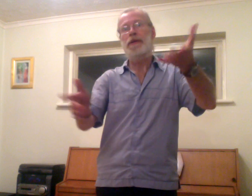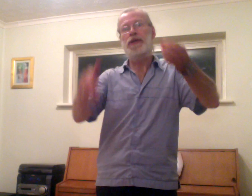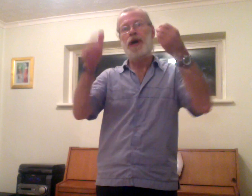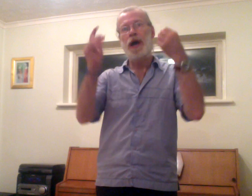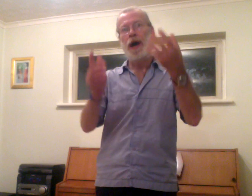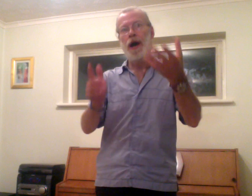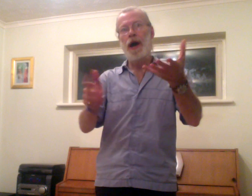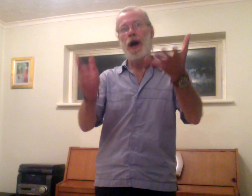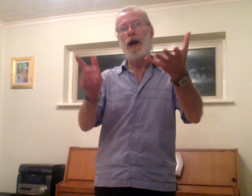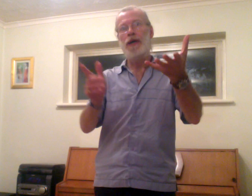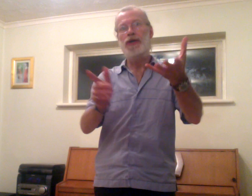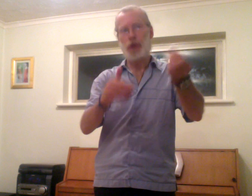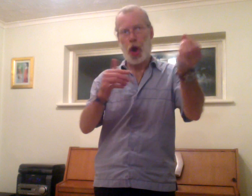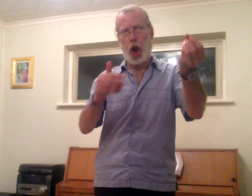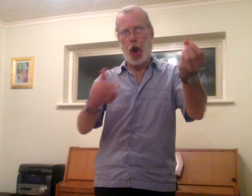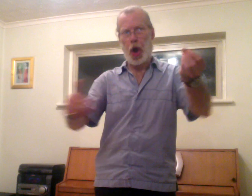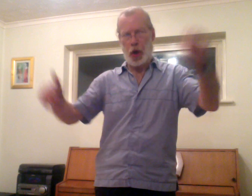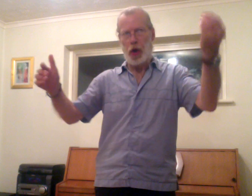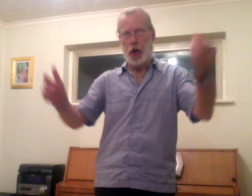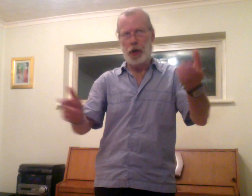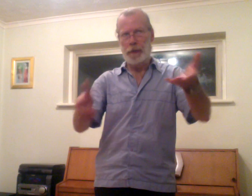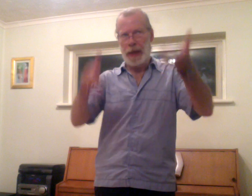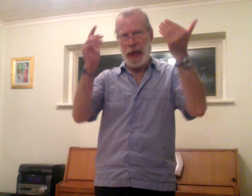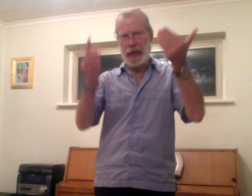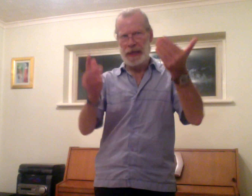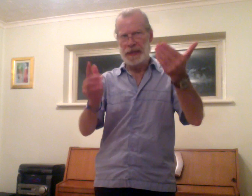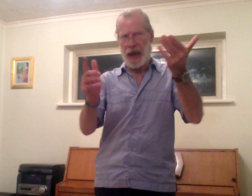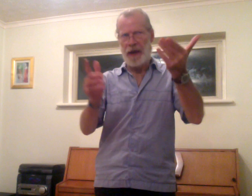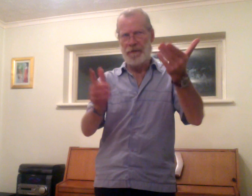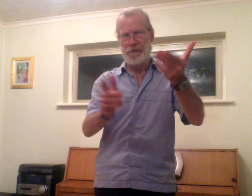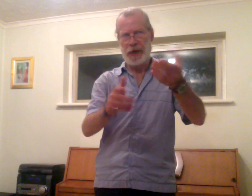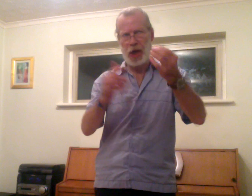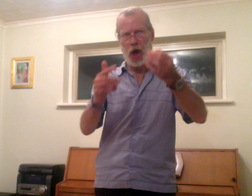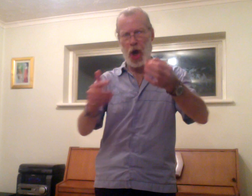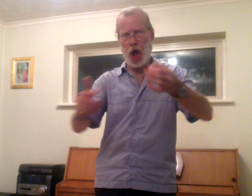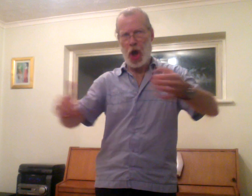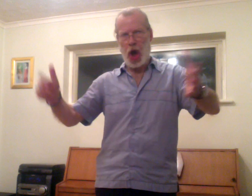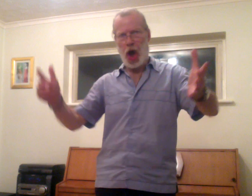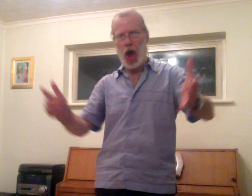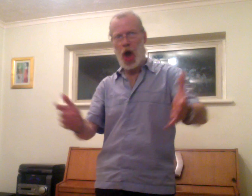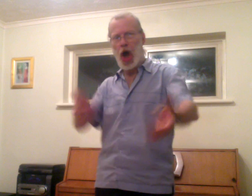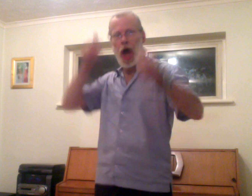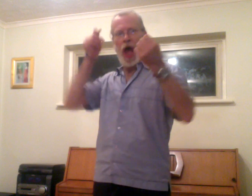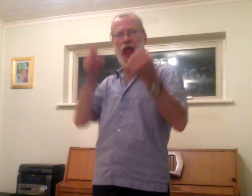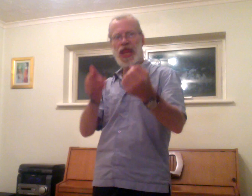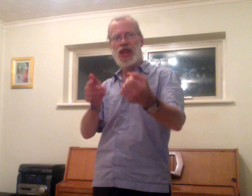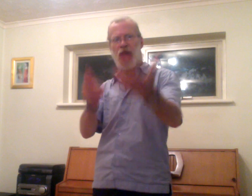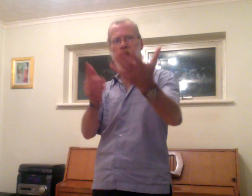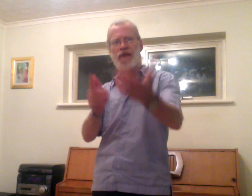bless Africa Never,